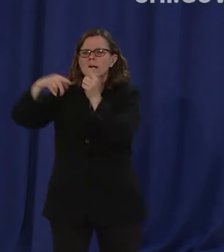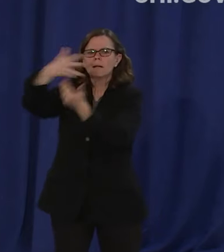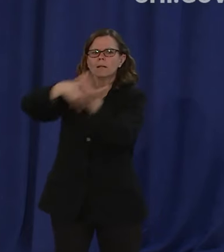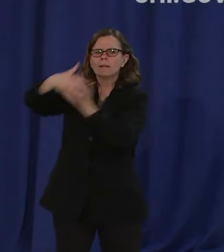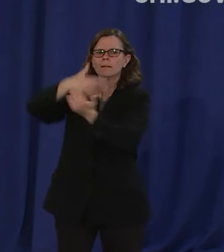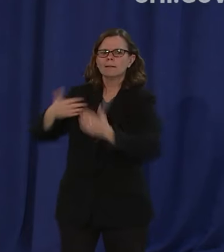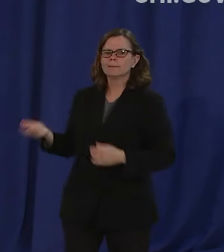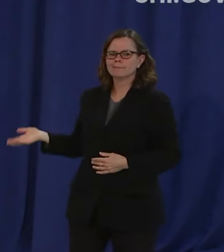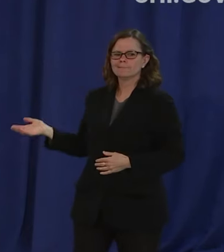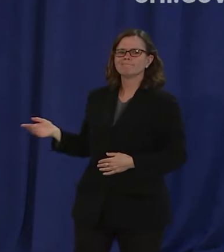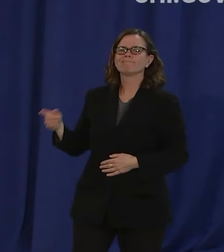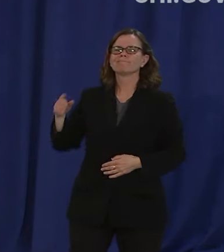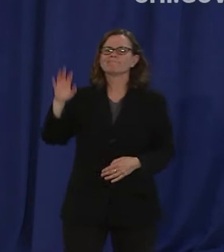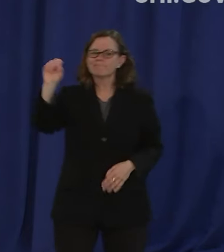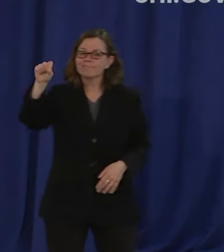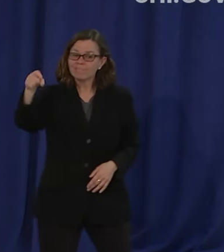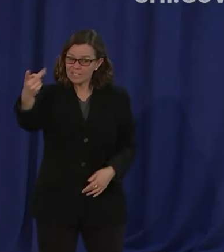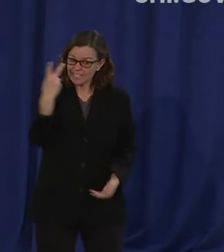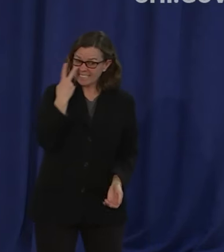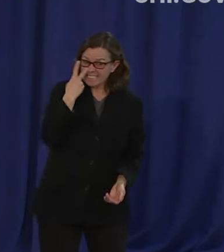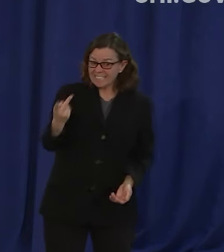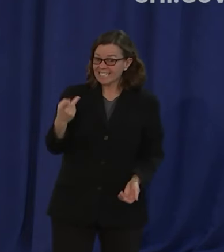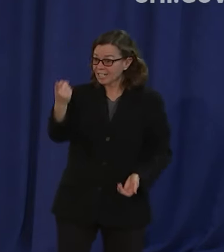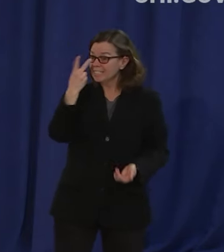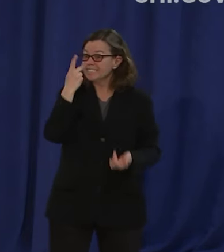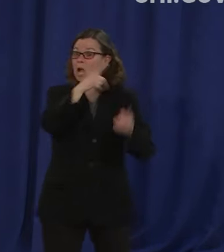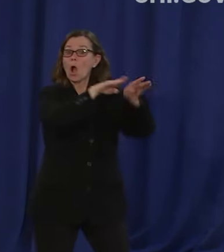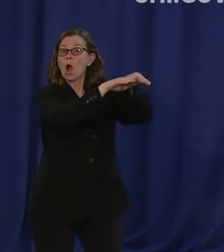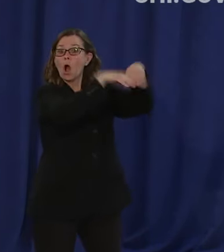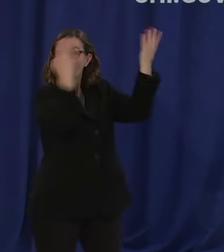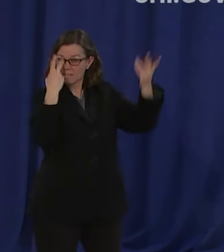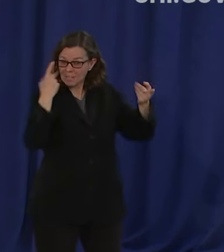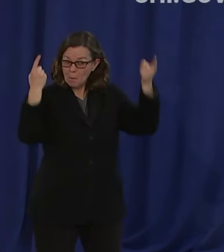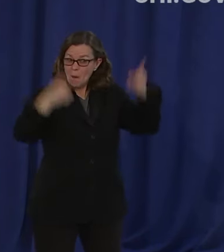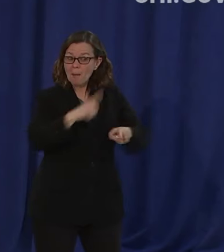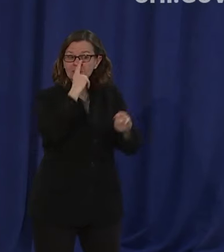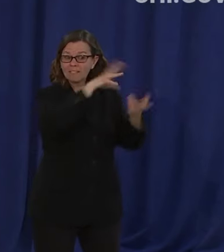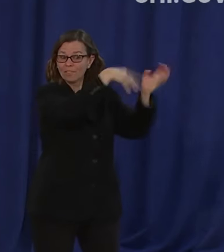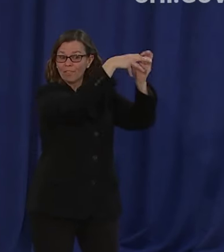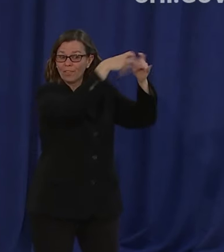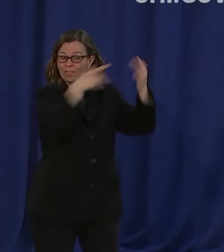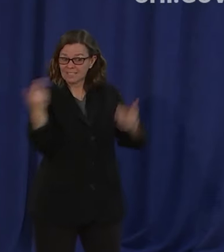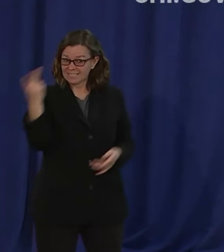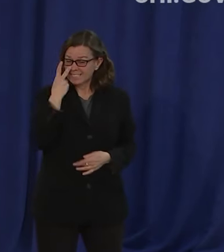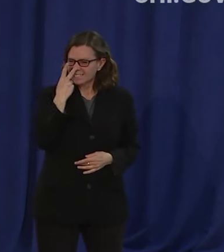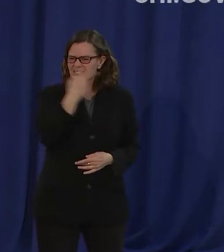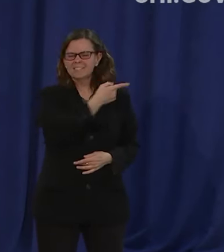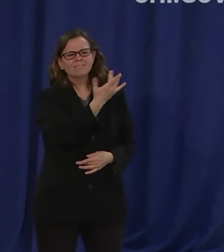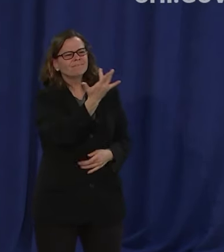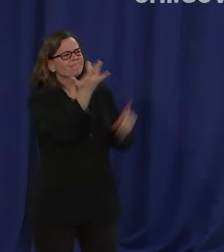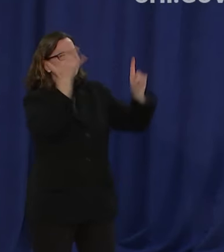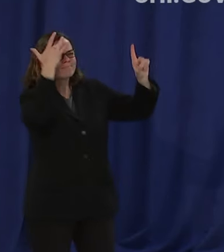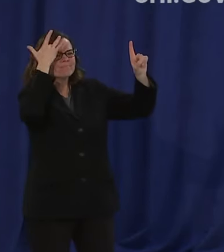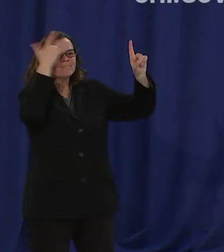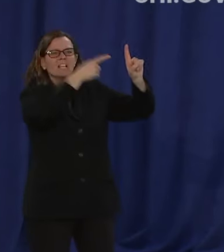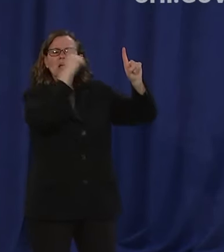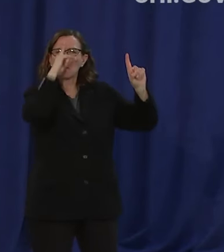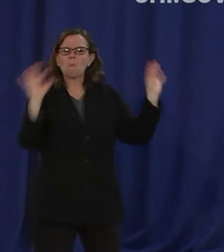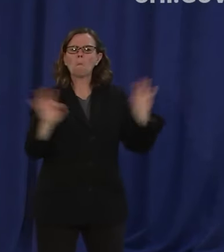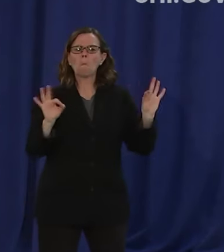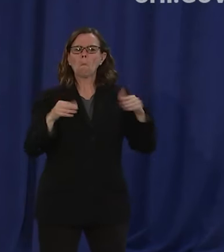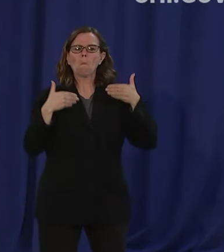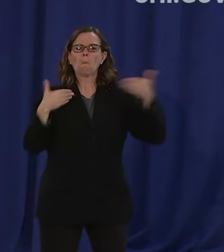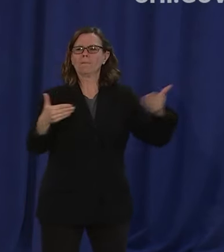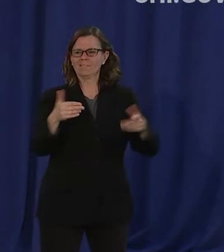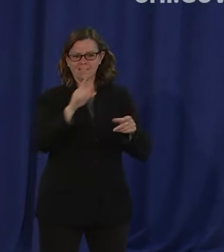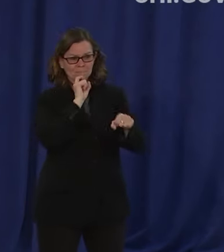flock back to the beaches in mass I don't know what world that guy's living in but he's not living in planet reality so her question is and I'm